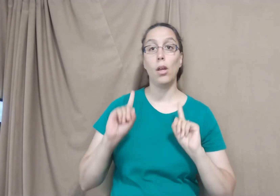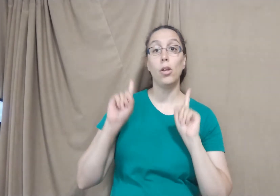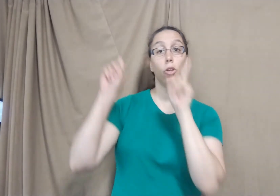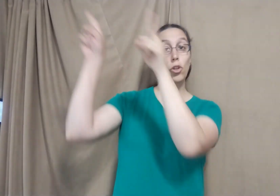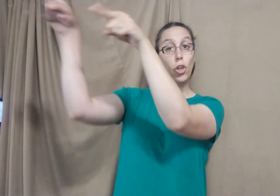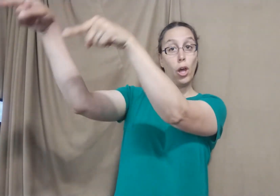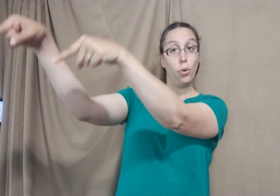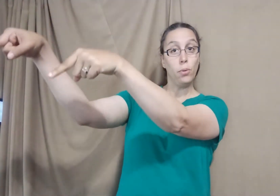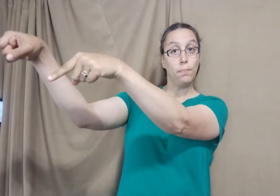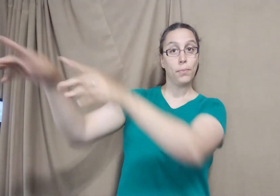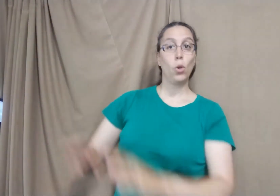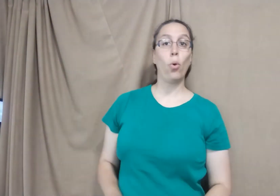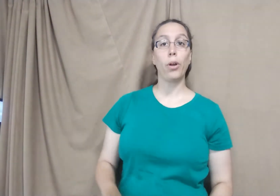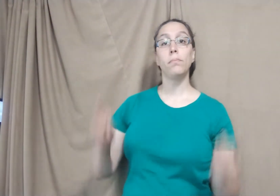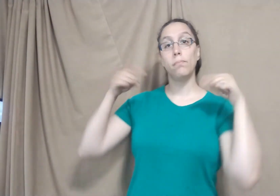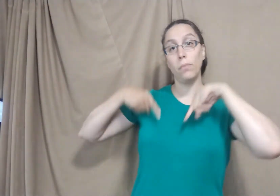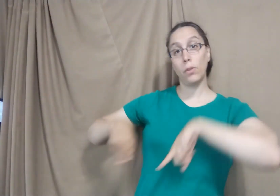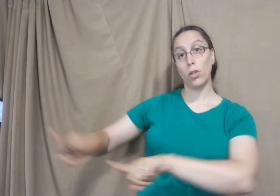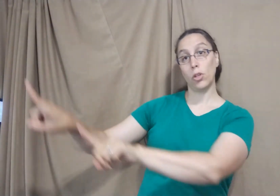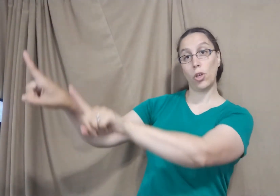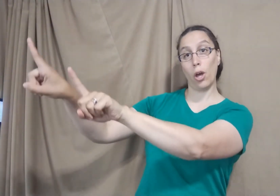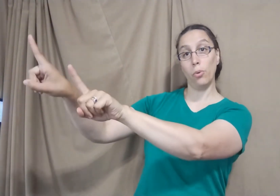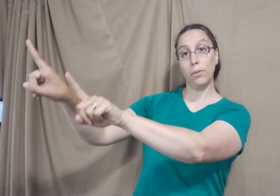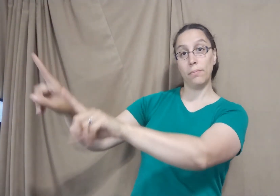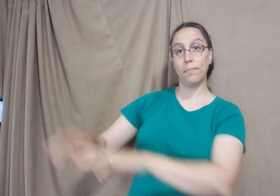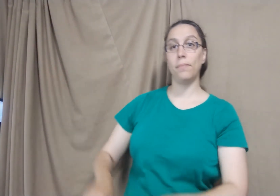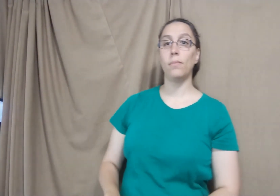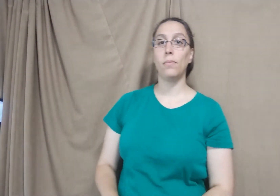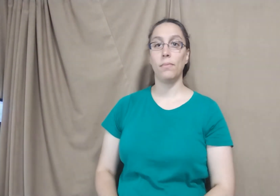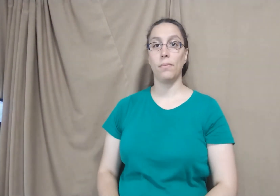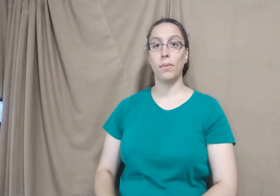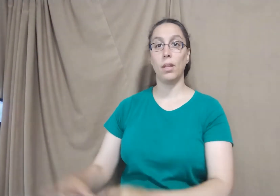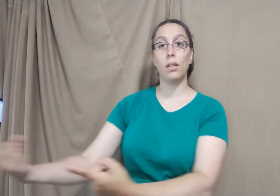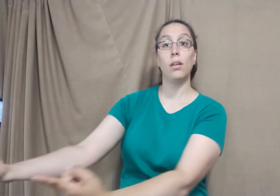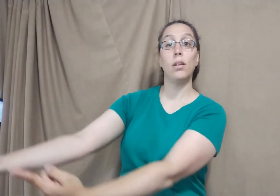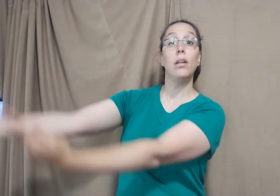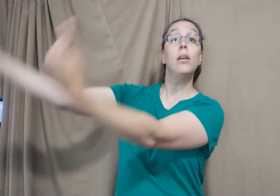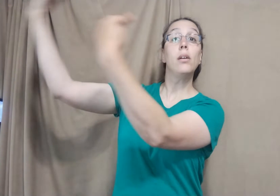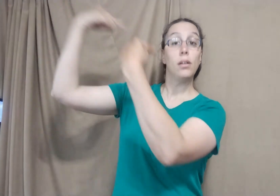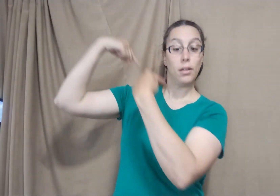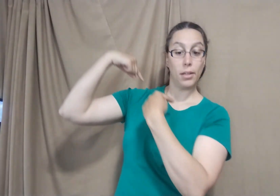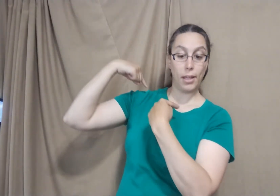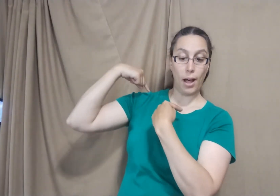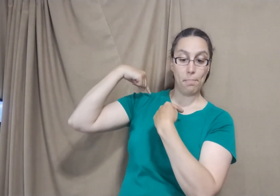go, or, go, come,